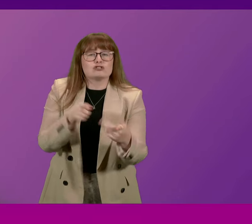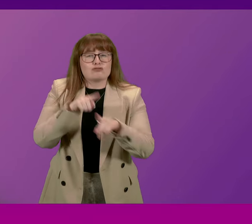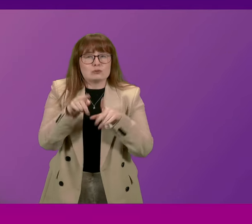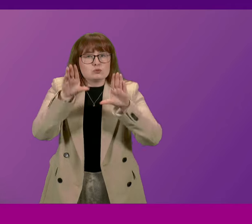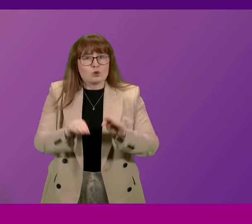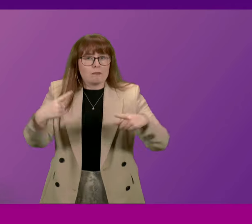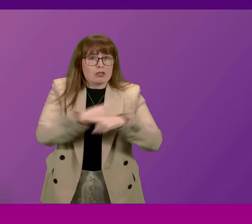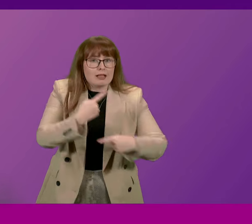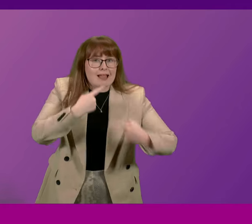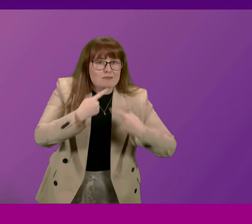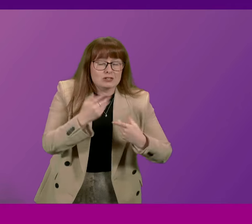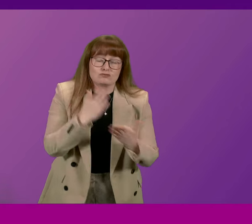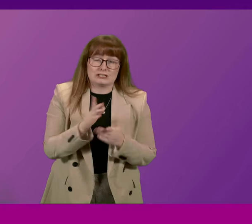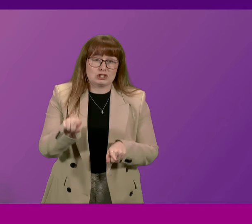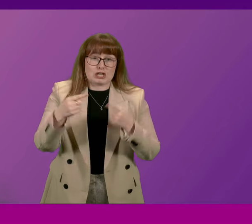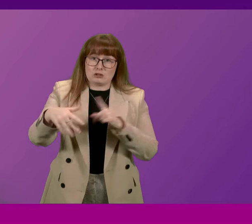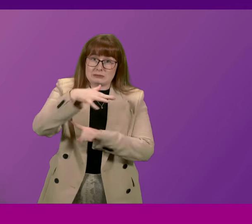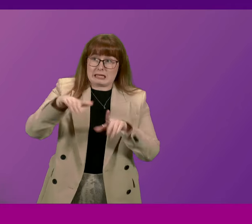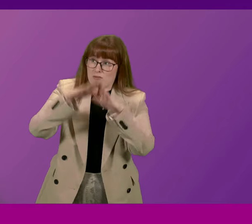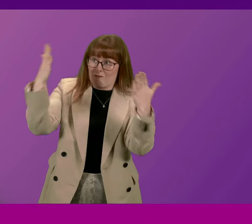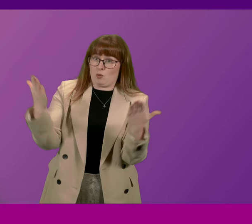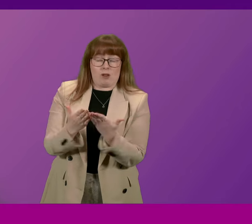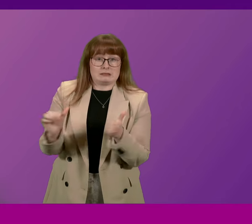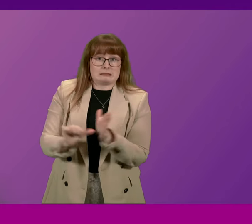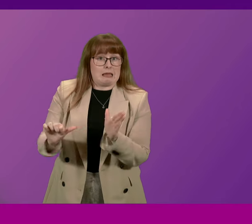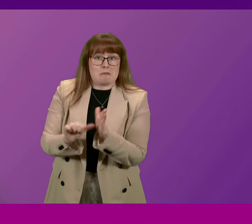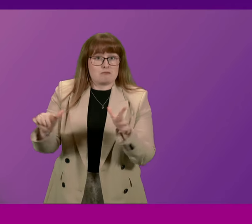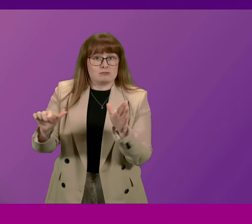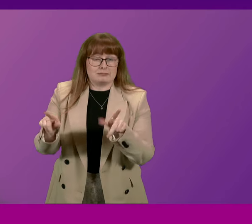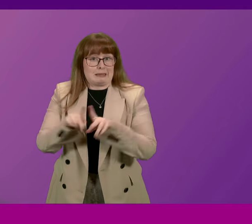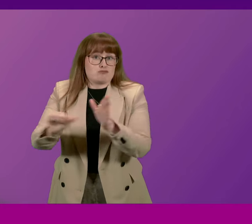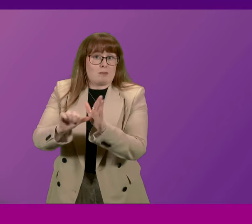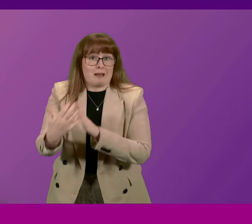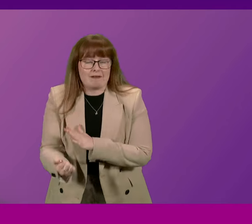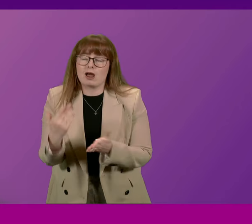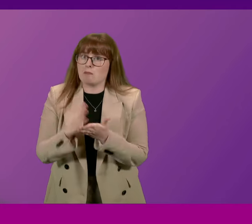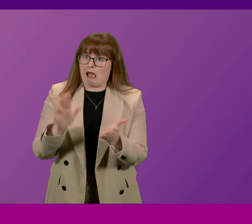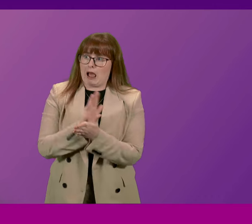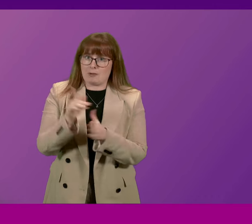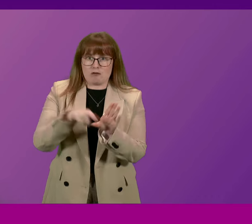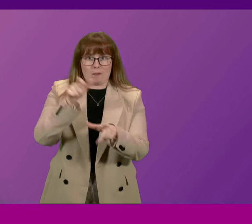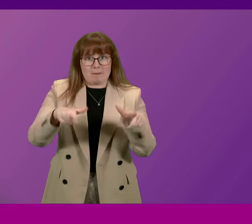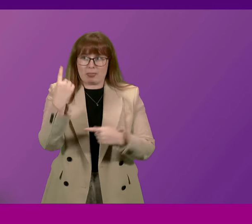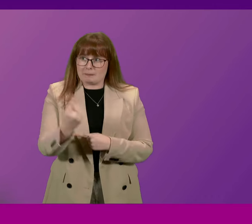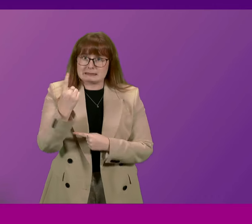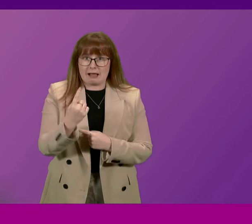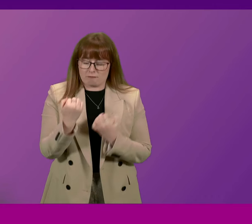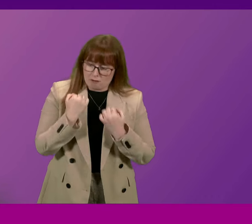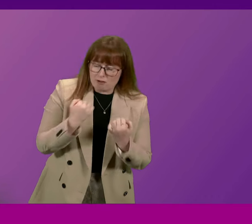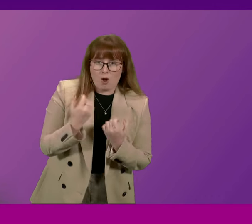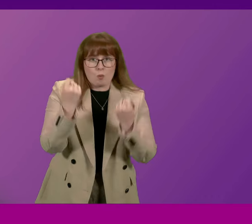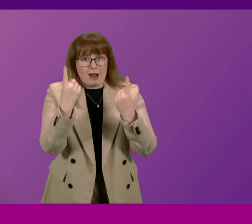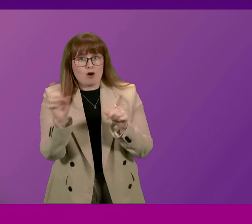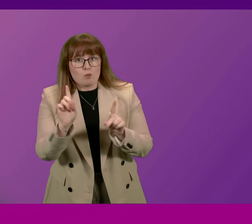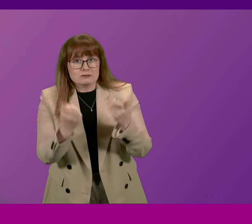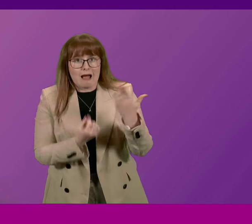is an issue that's challenging societies across the world. I'm pleased that these young people recognise that important principle and